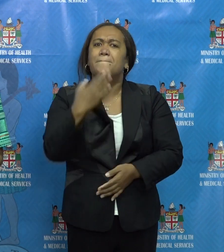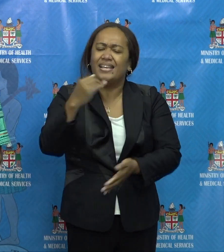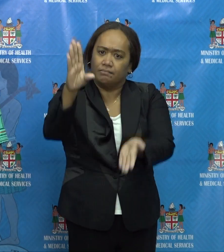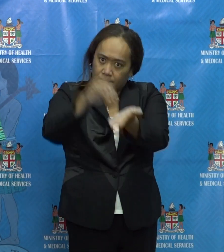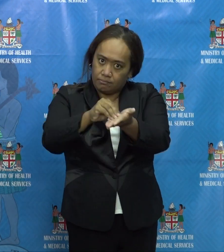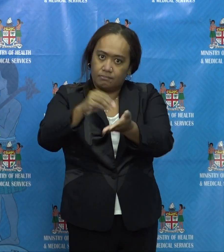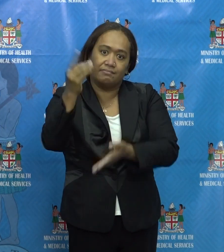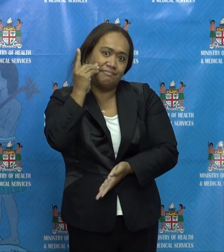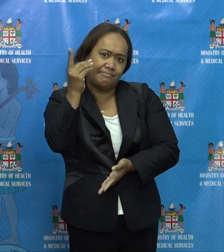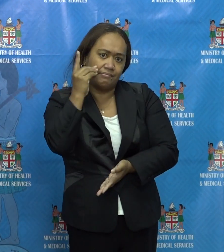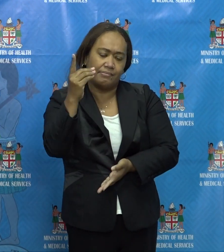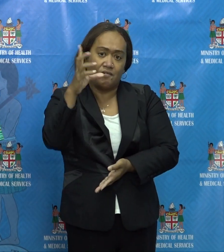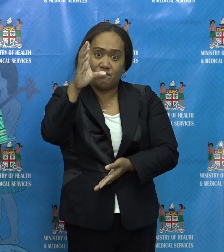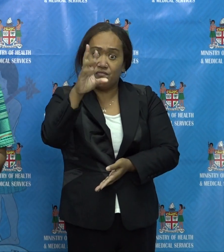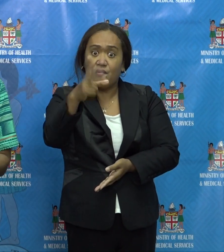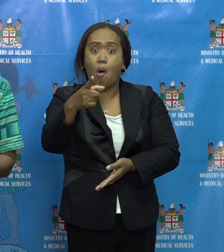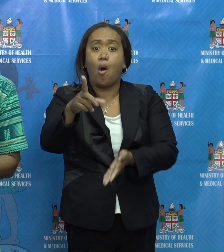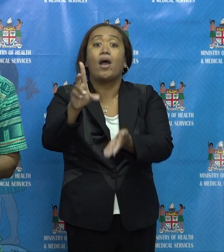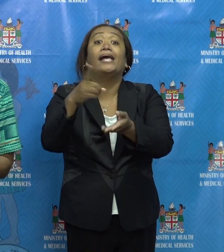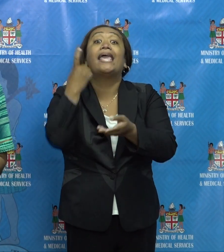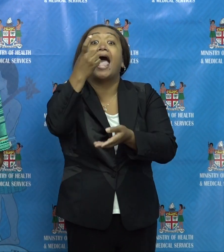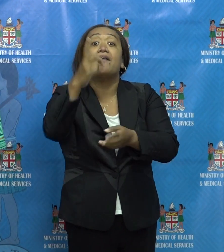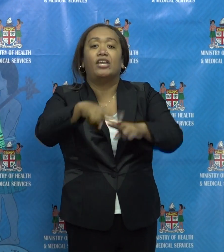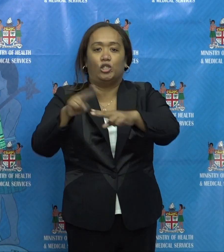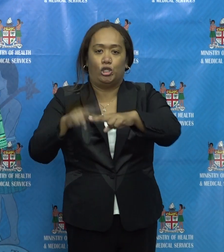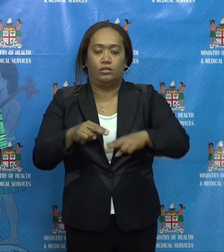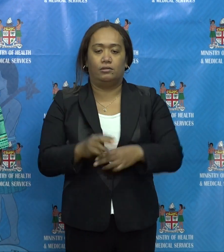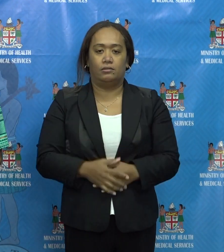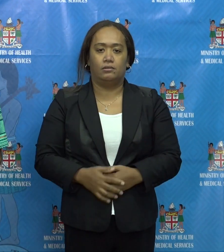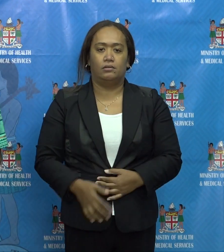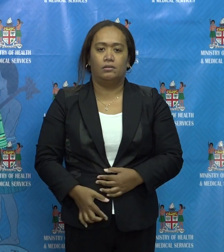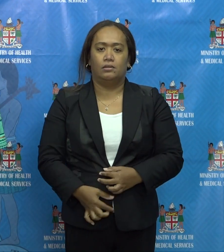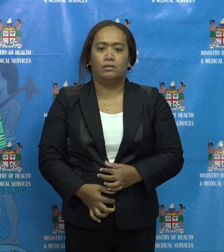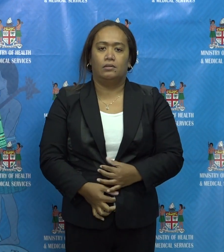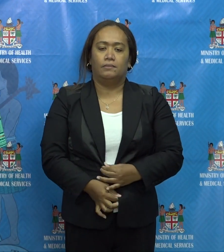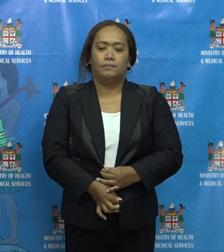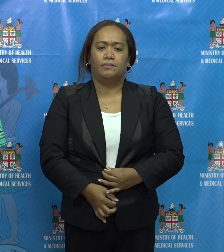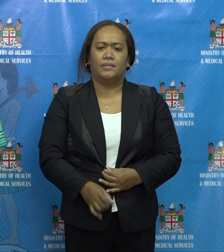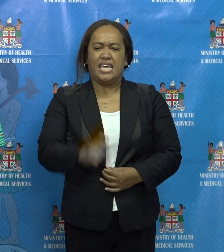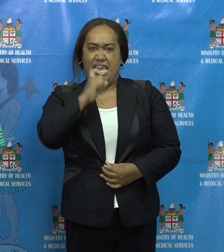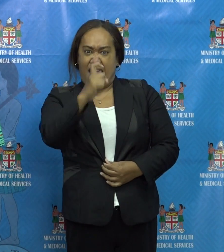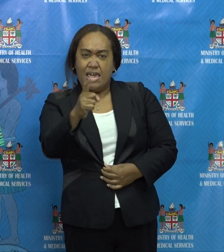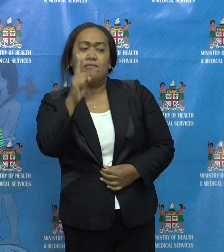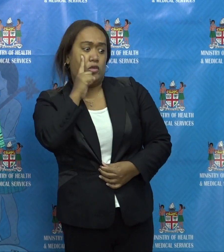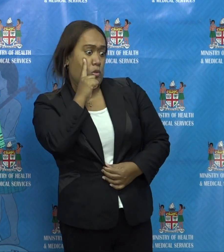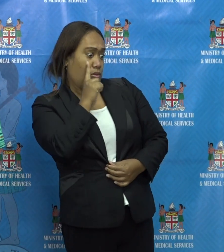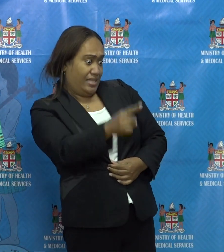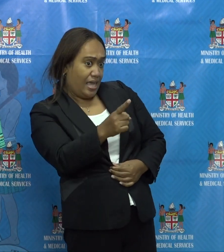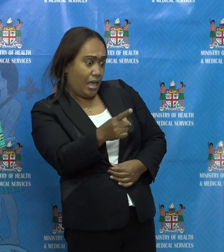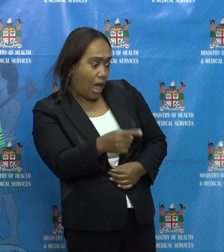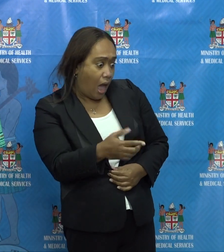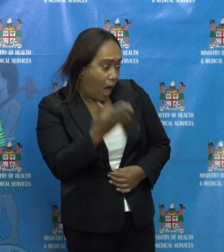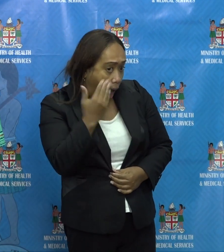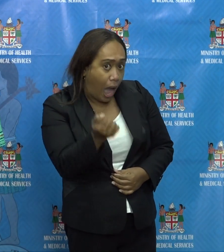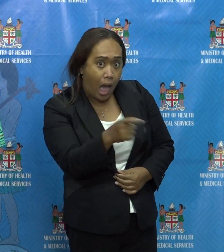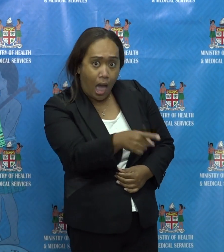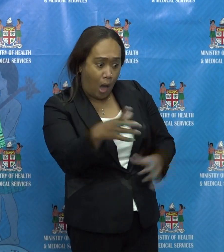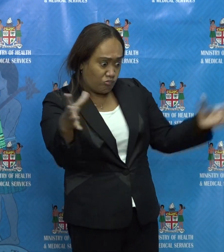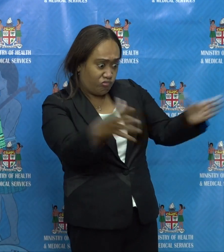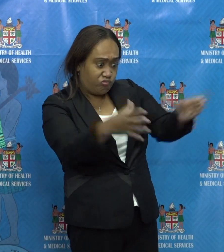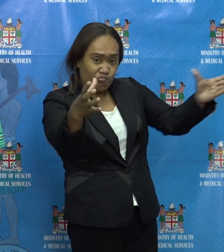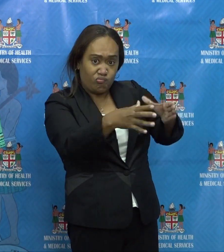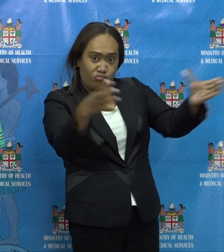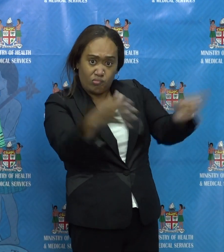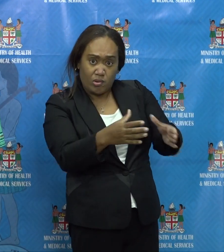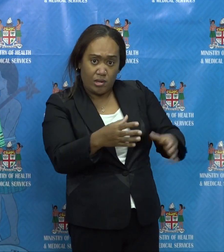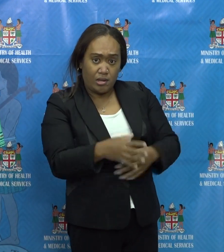If you see serious threats to public well-being, such as mask grounding or people outside in large